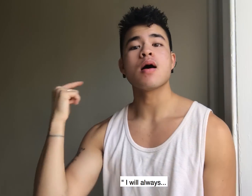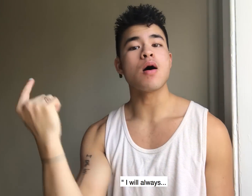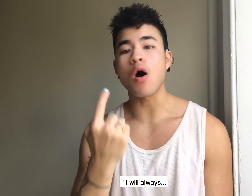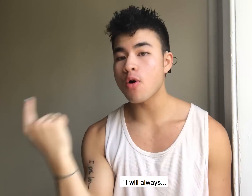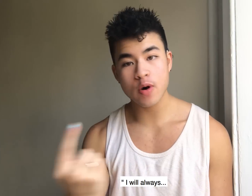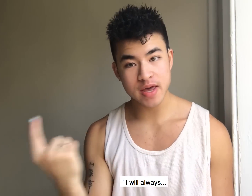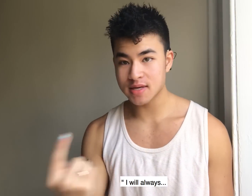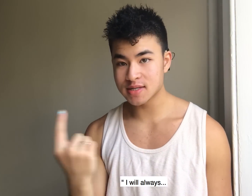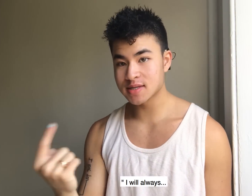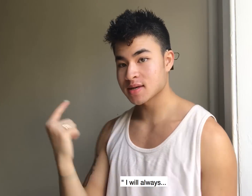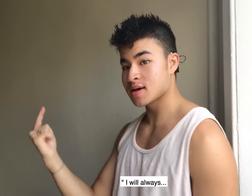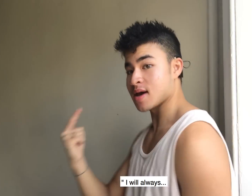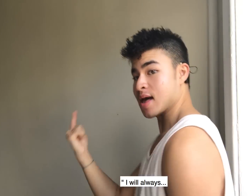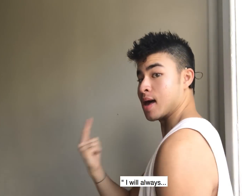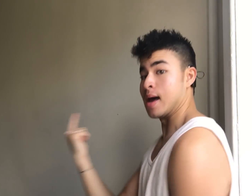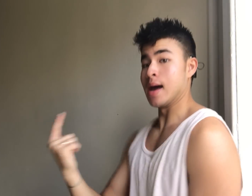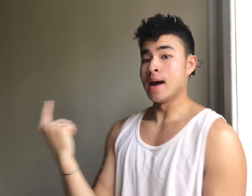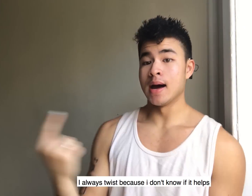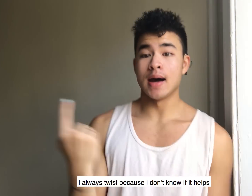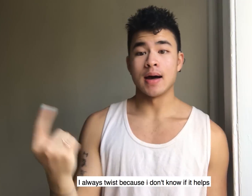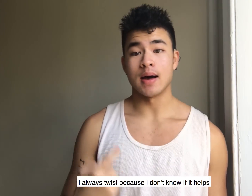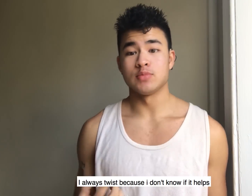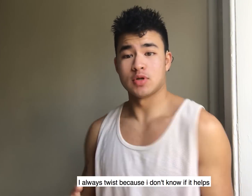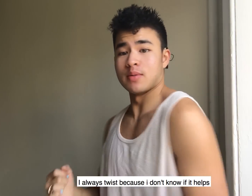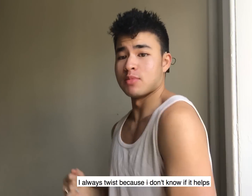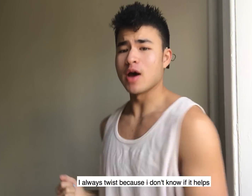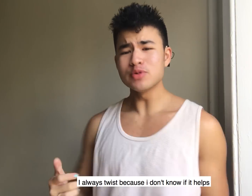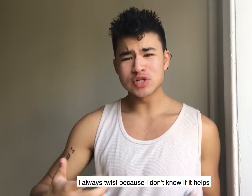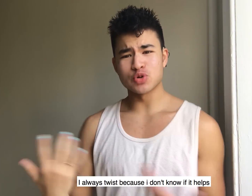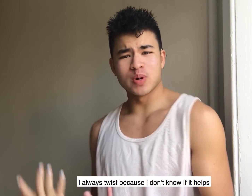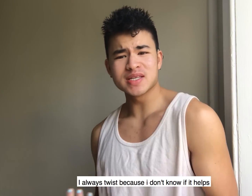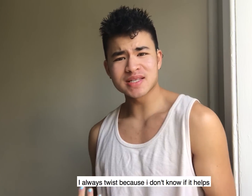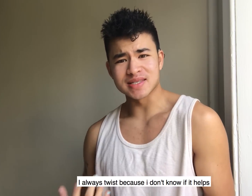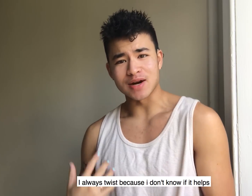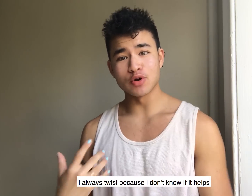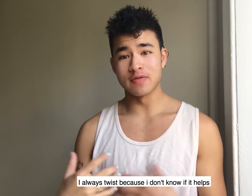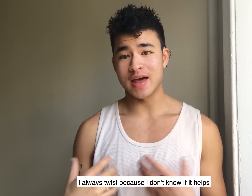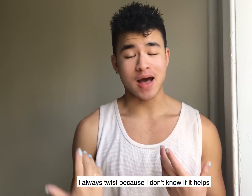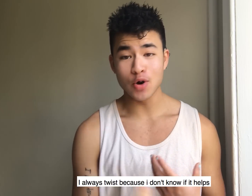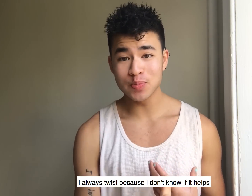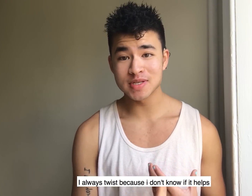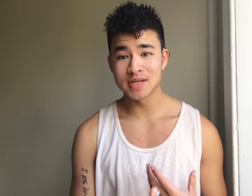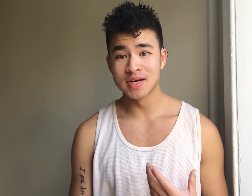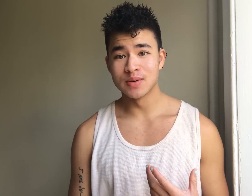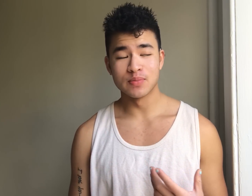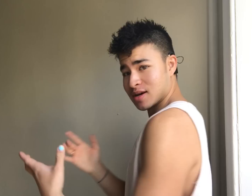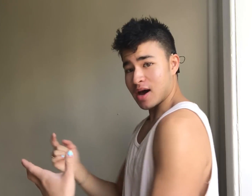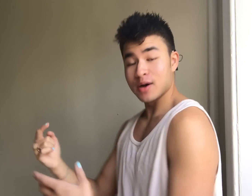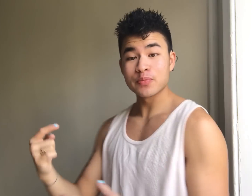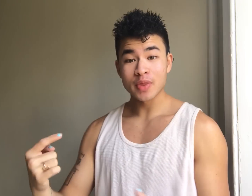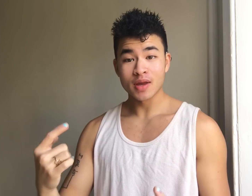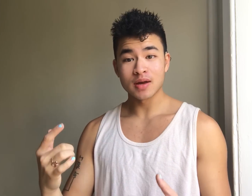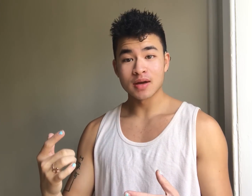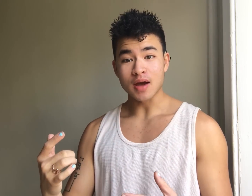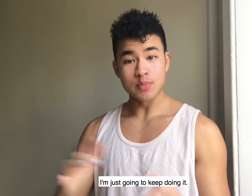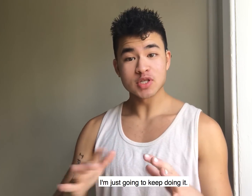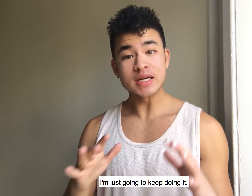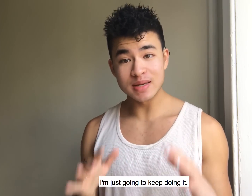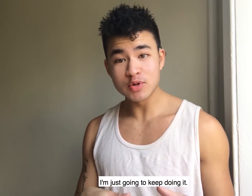will always I always twist cuz I don't know if that helps I'm just gonna keep